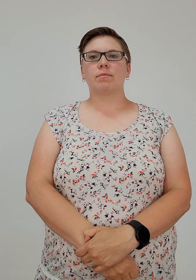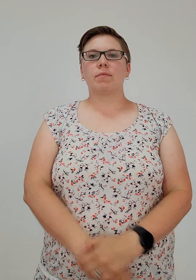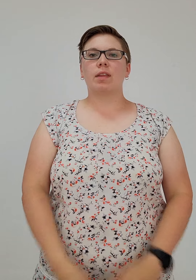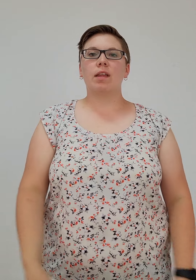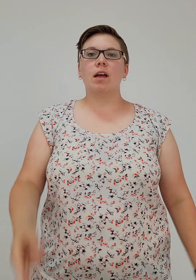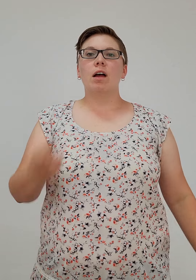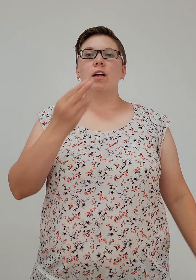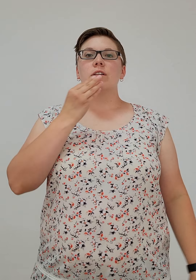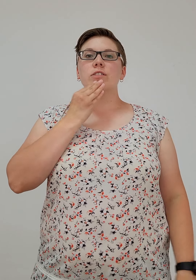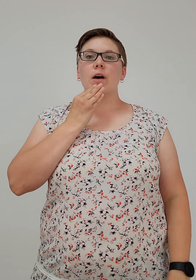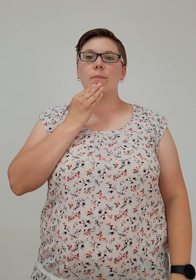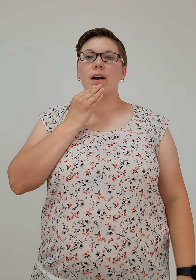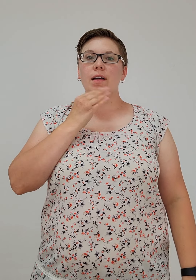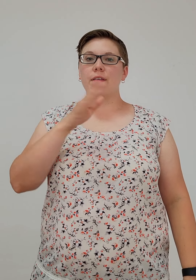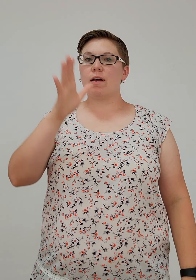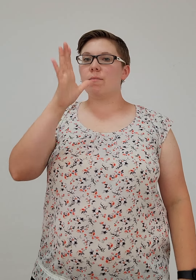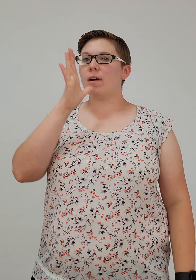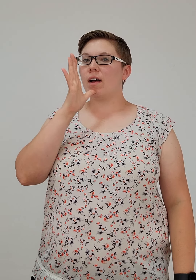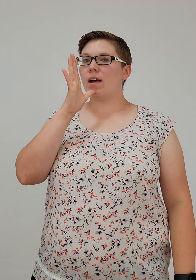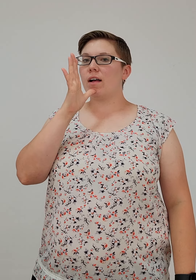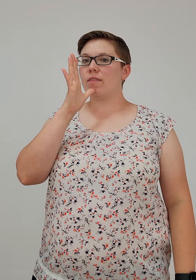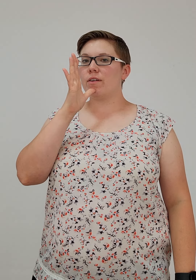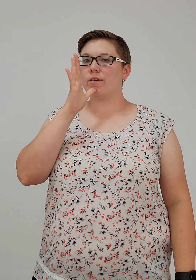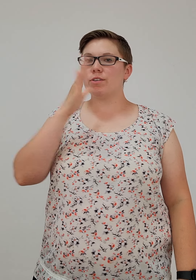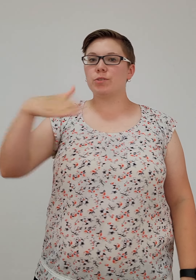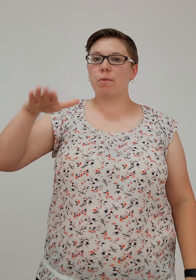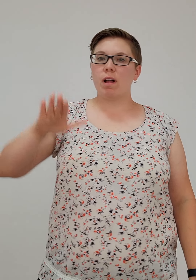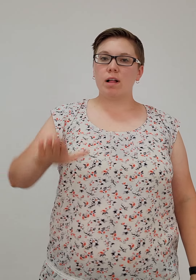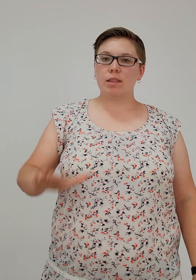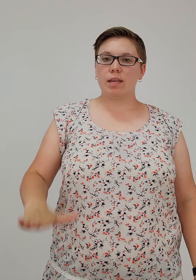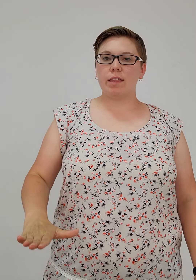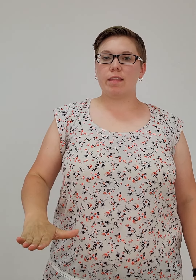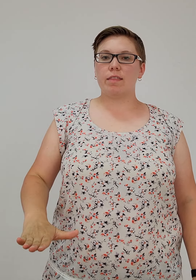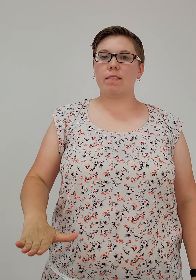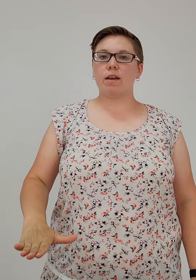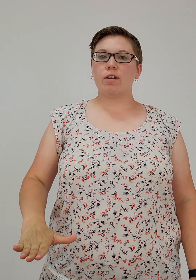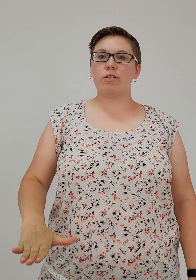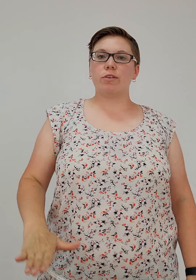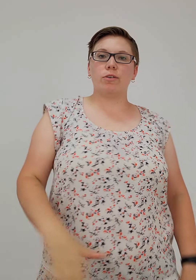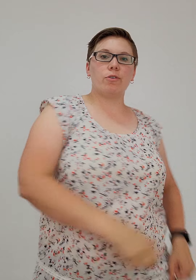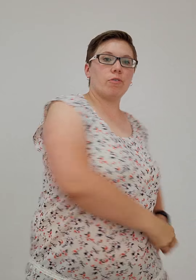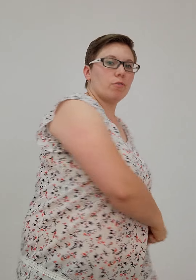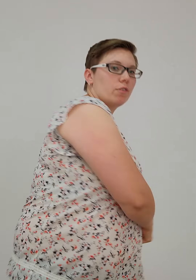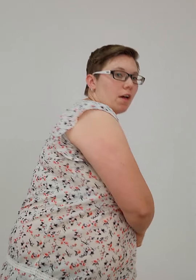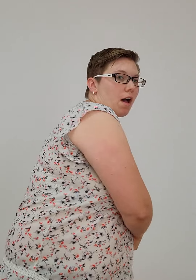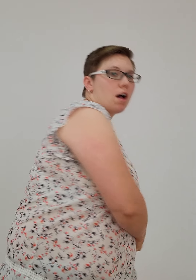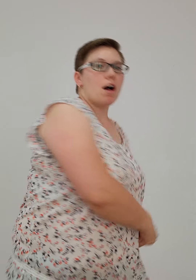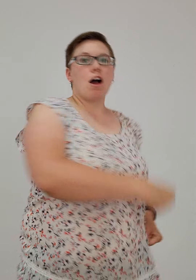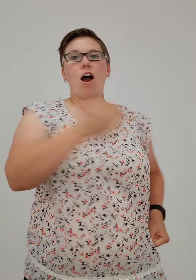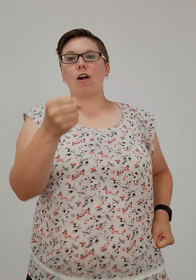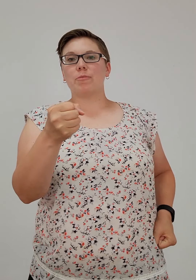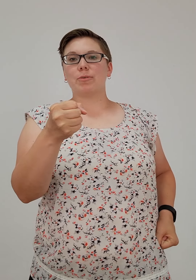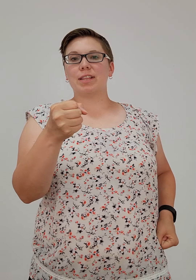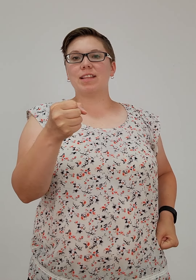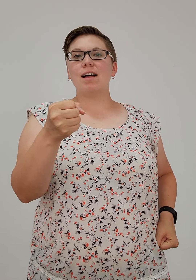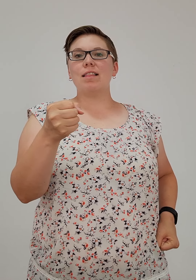Taught by their mothers while in their youth, armed with the